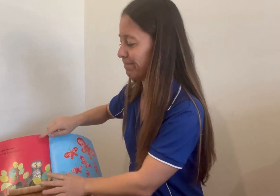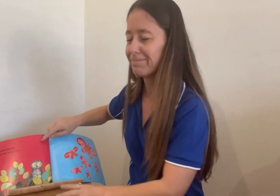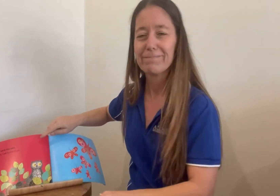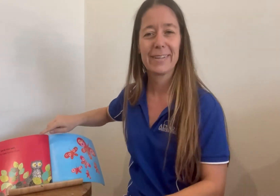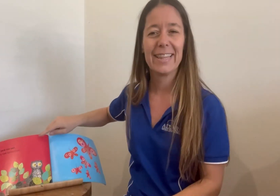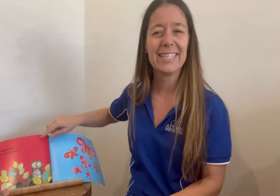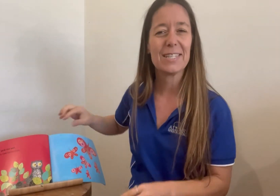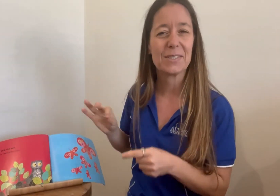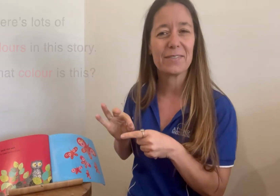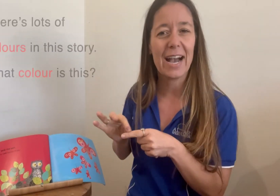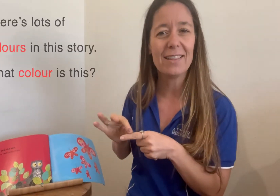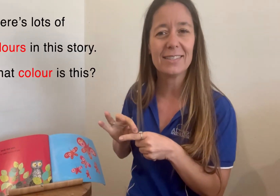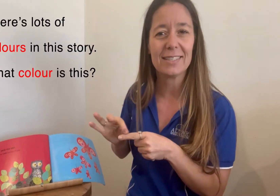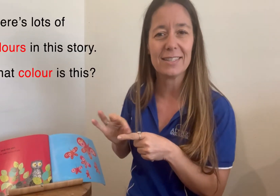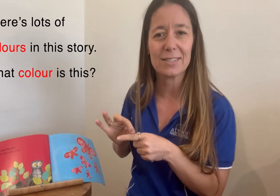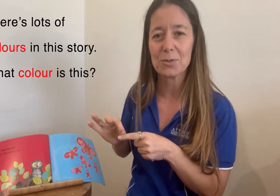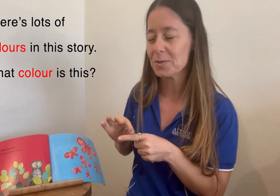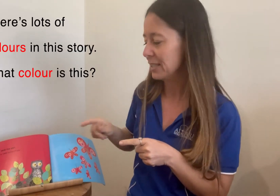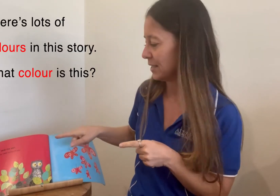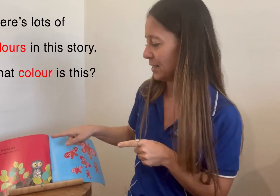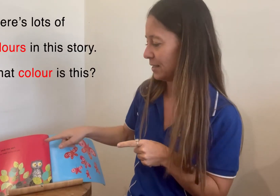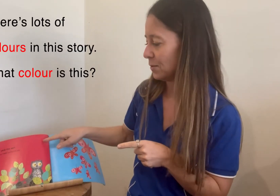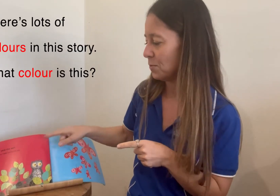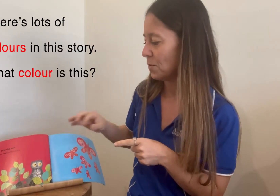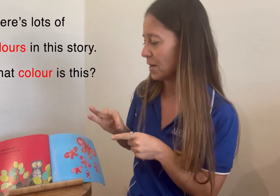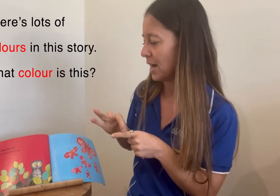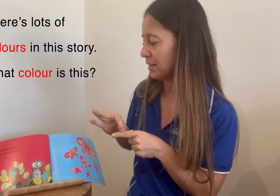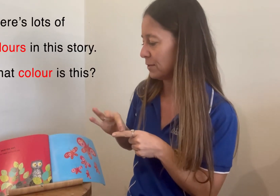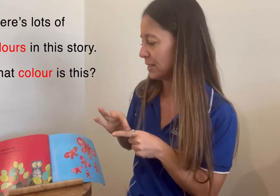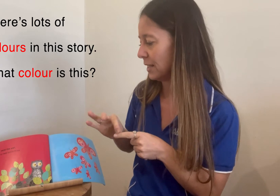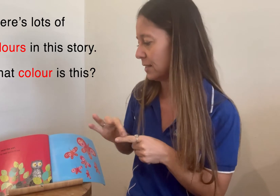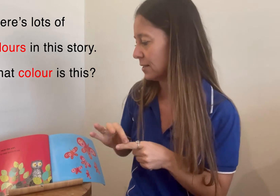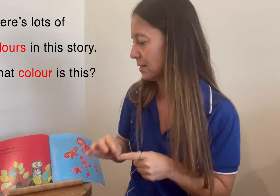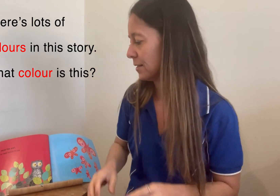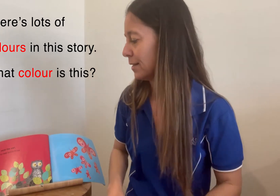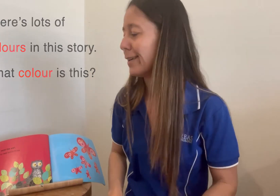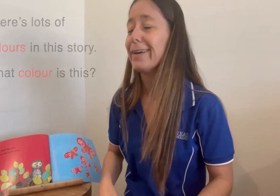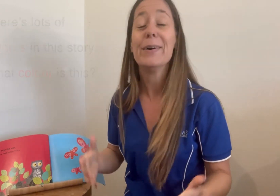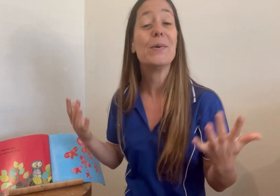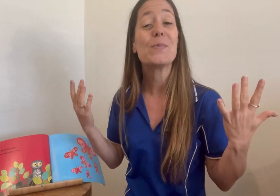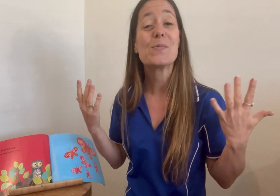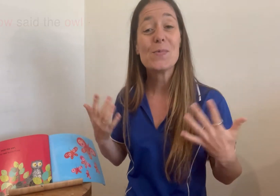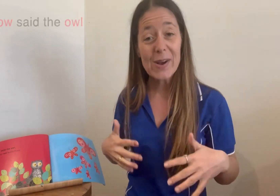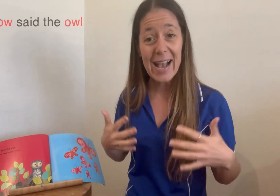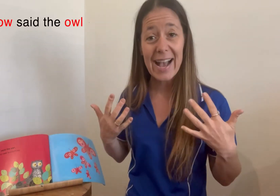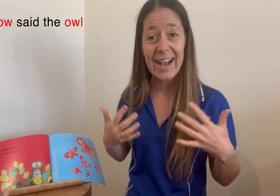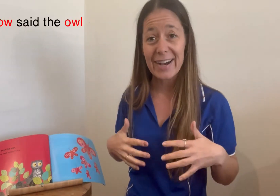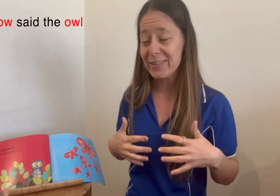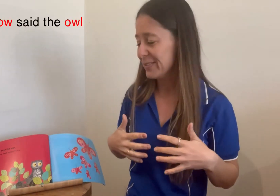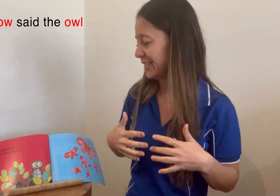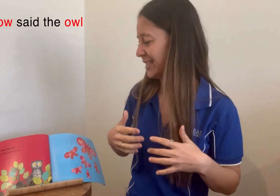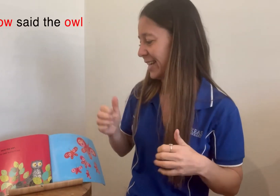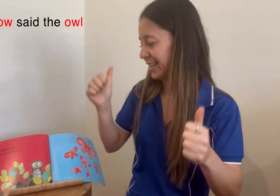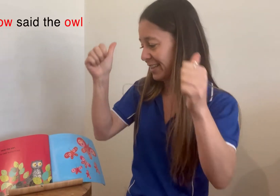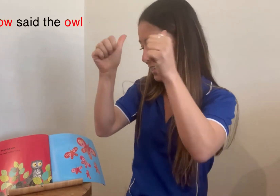There's lots of colours in this story, isn't it? What colour is this? Wow, said the